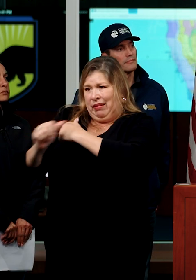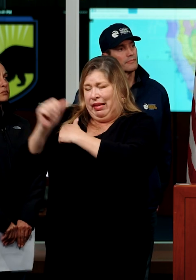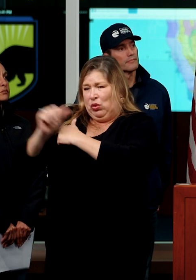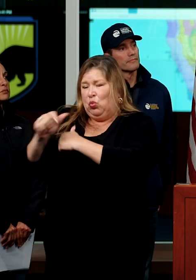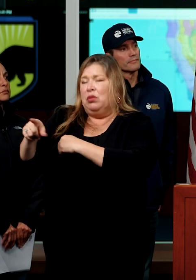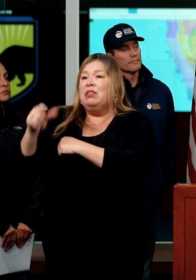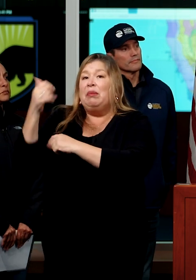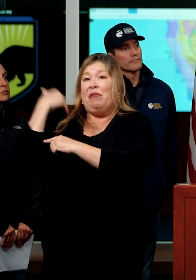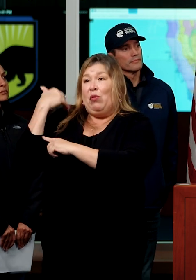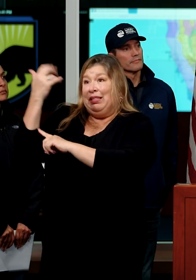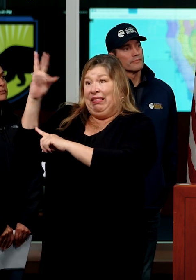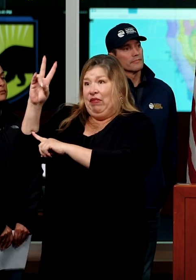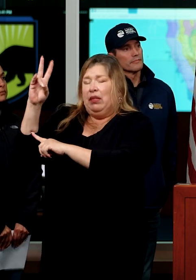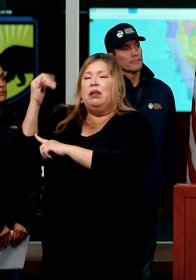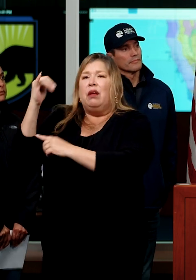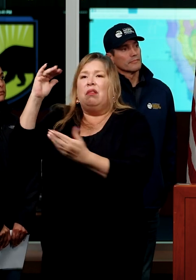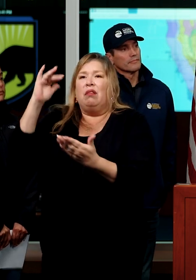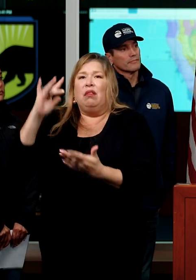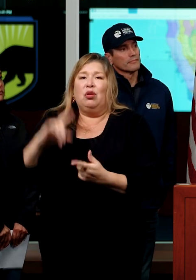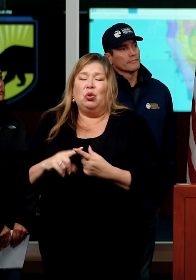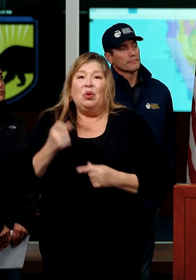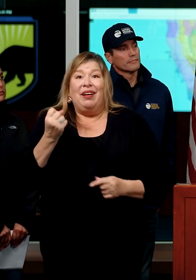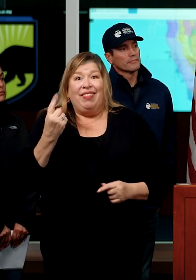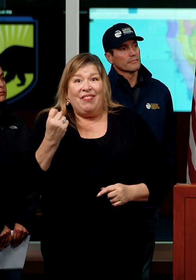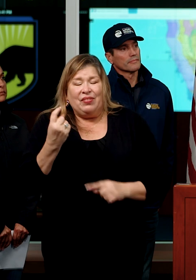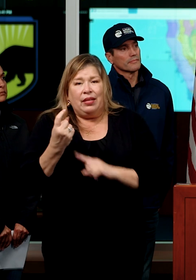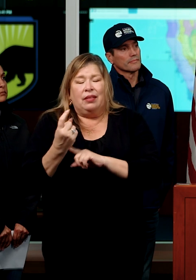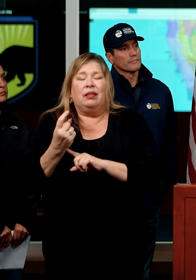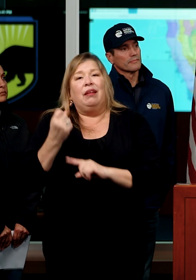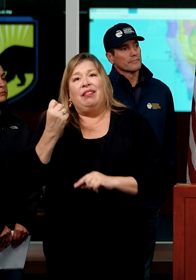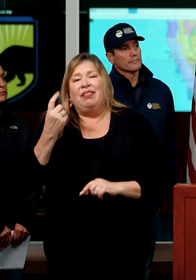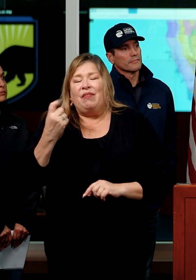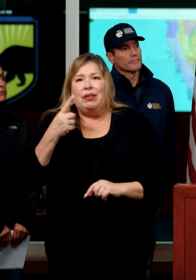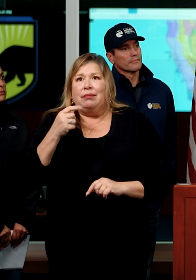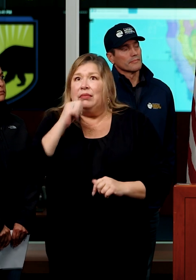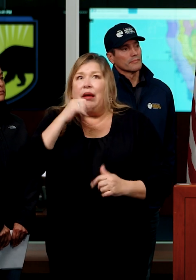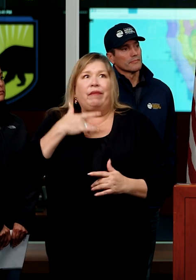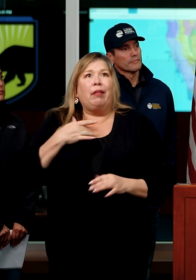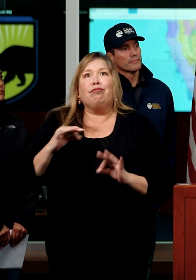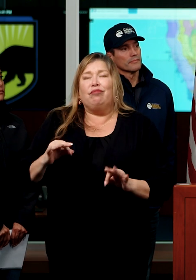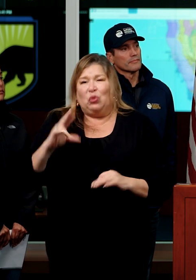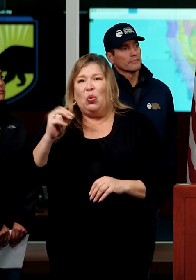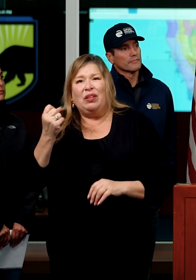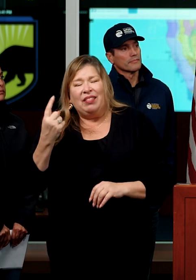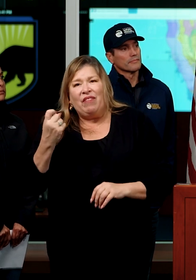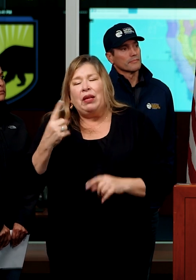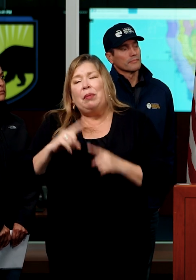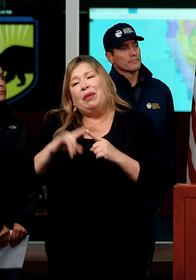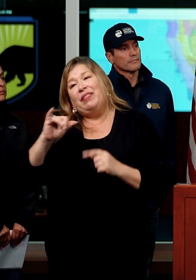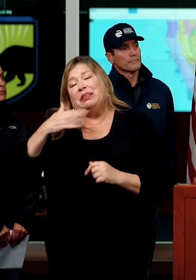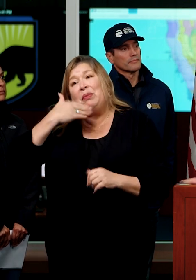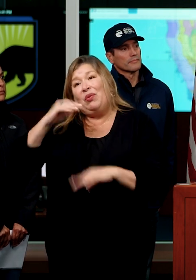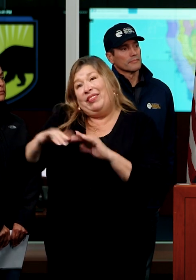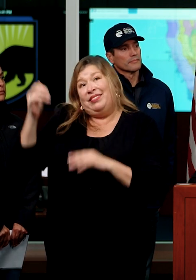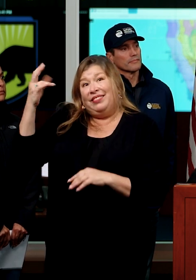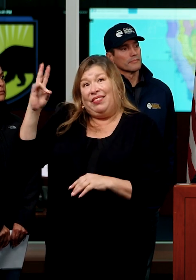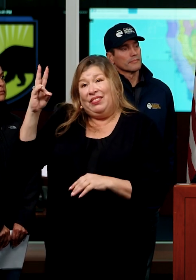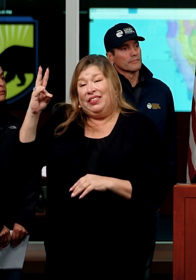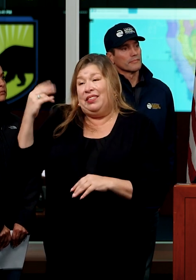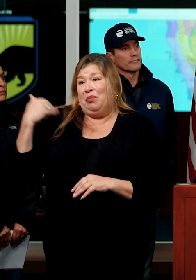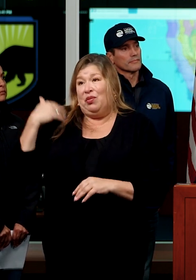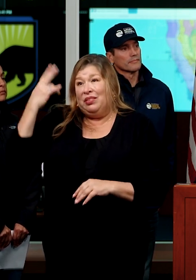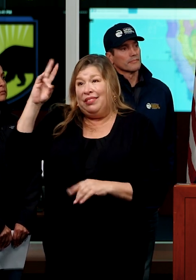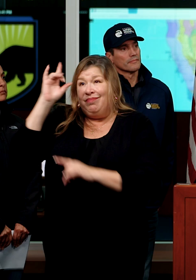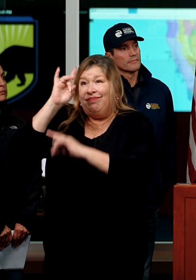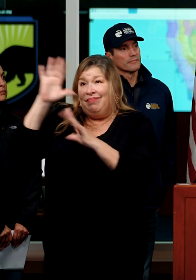to about 11. That doesn't, it's not comforting and it's only 11, uh, but it is encouraging. It's down from that peak of